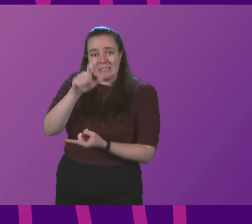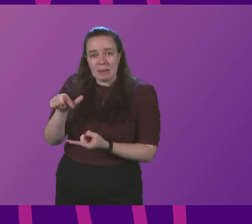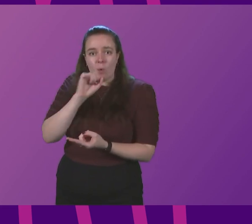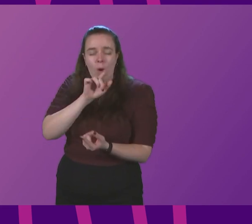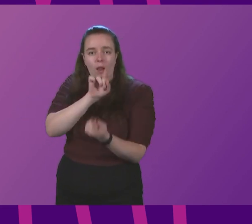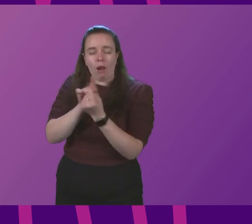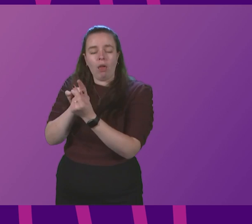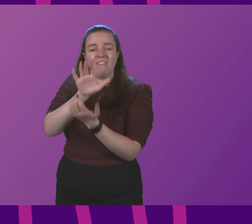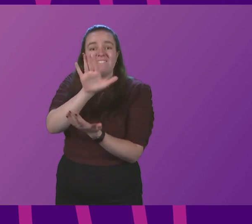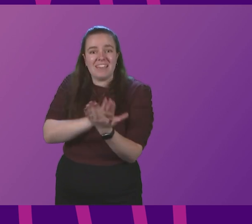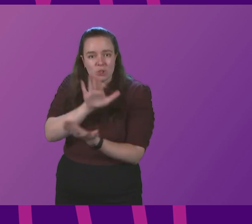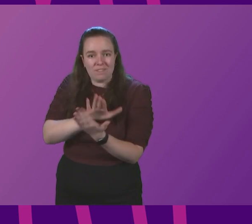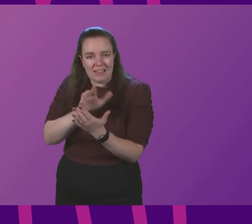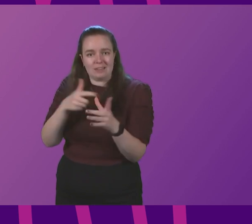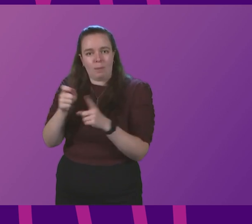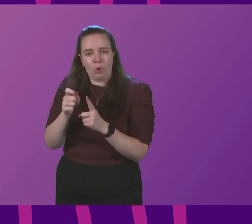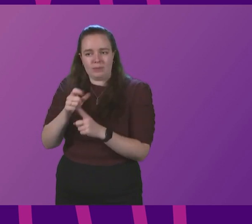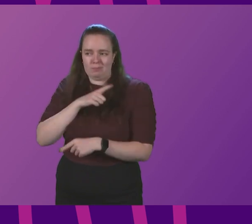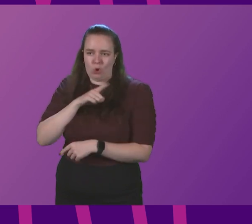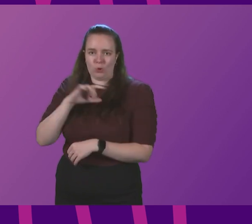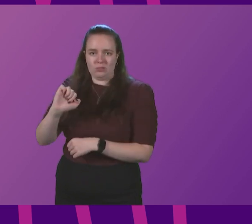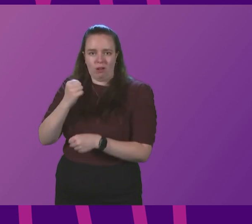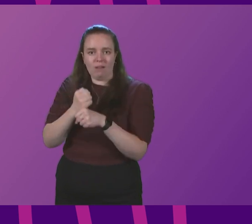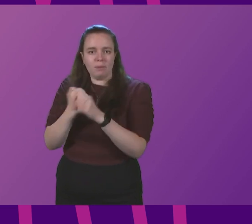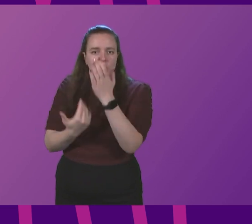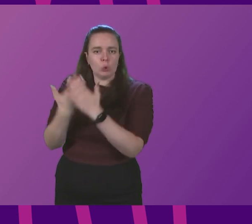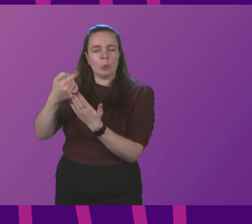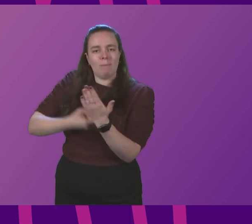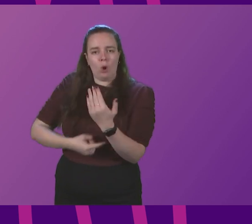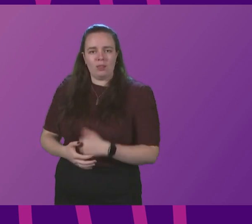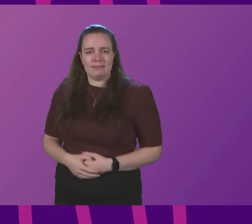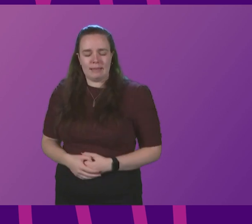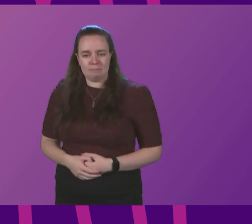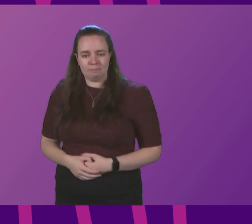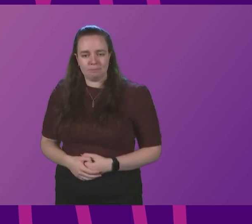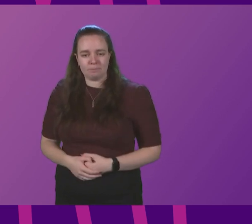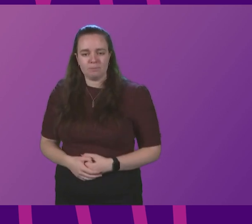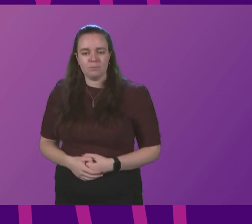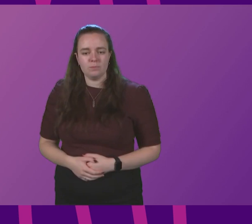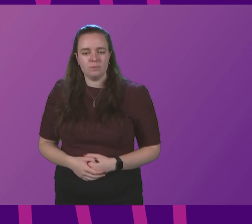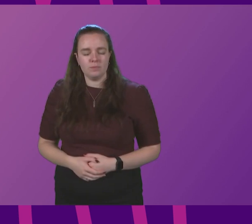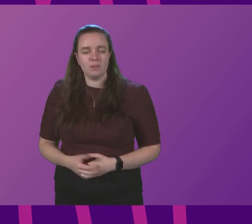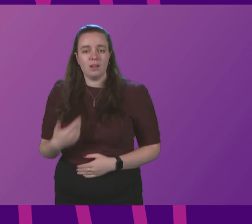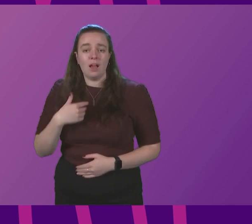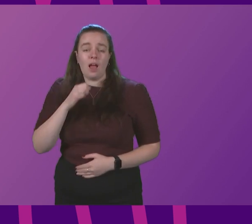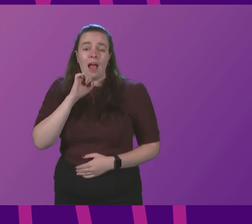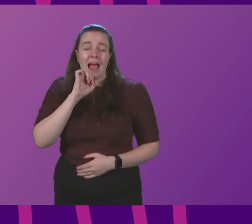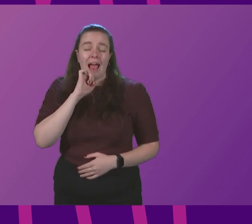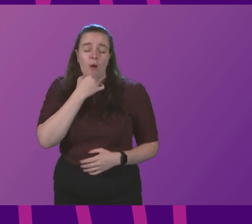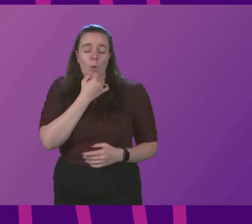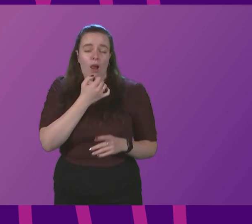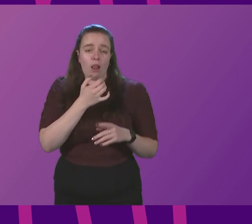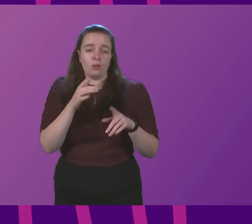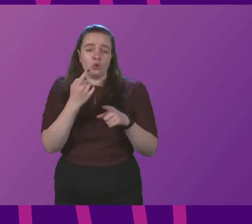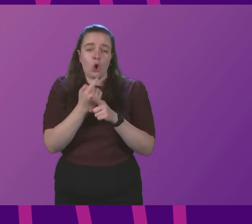be seen face to face because of her government's new policy? The Minister. I'll come back to the clinical guidance